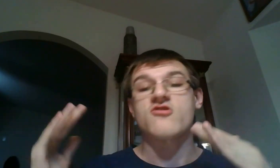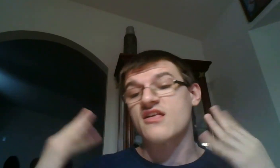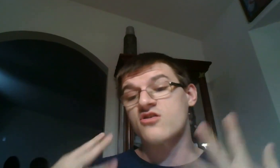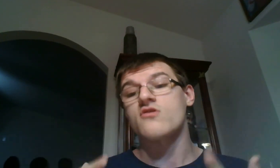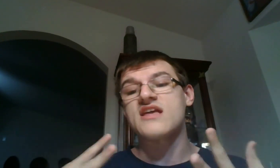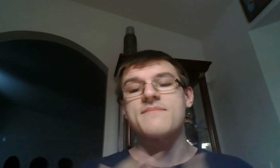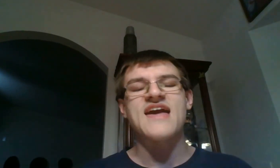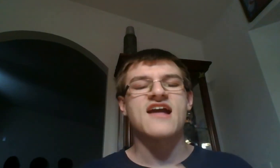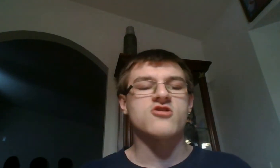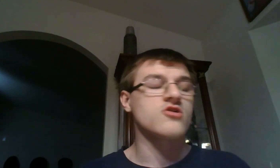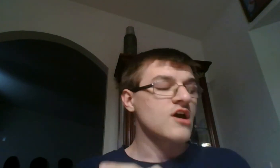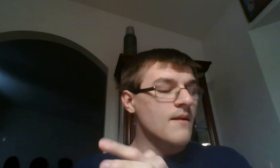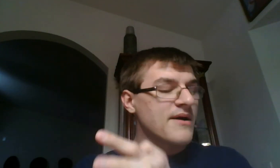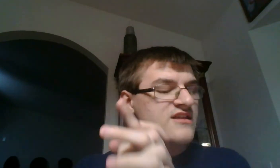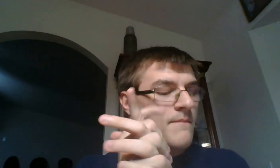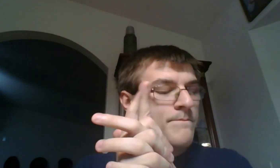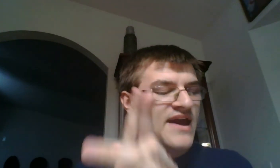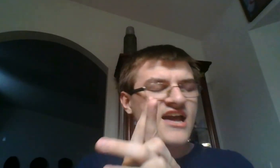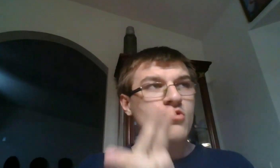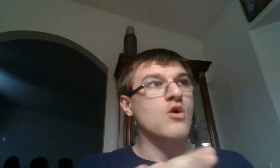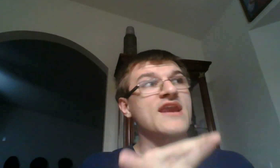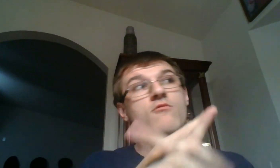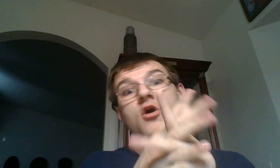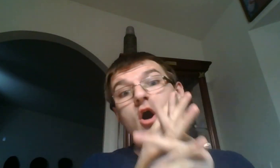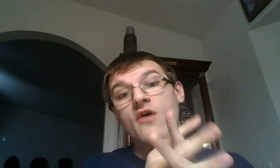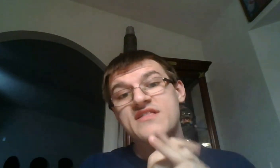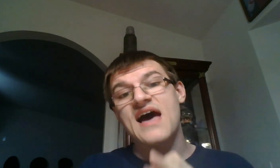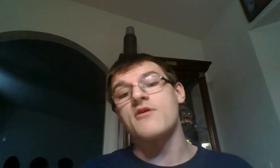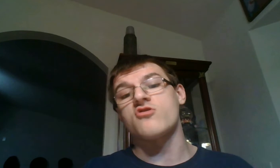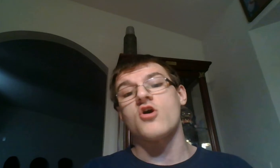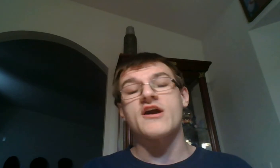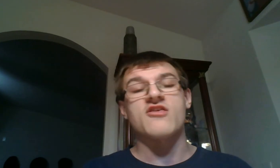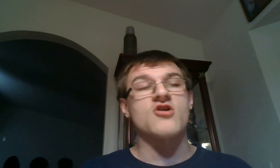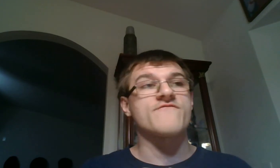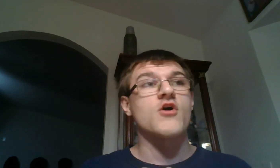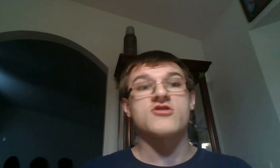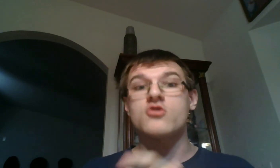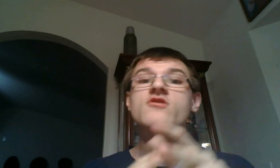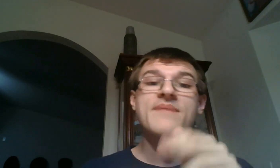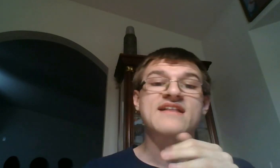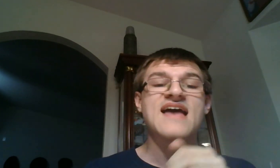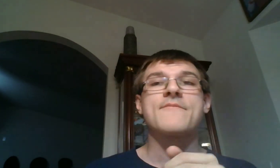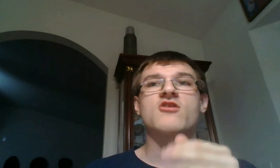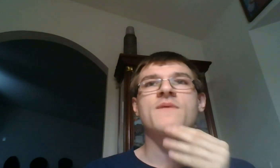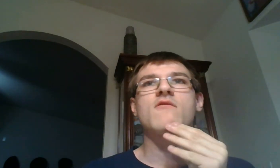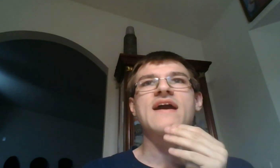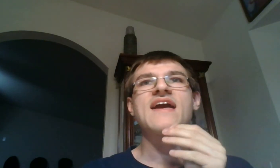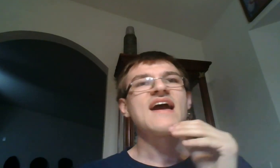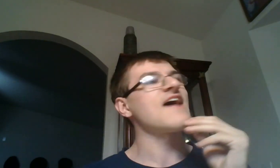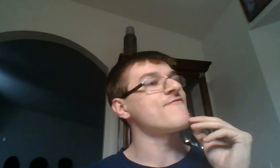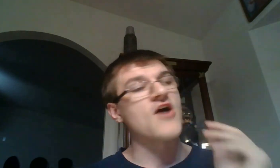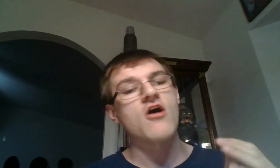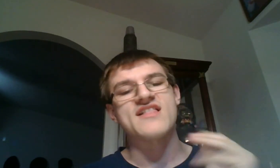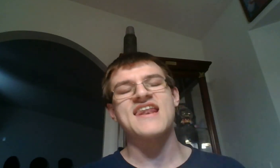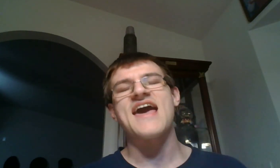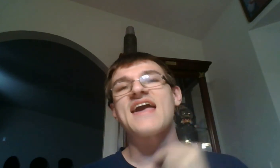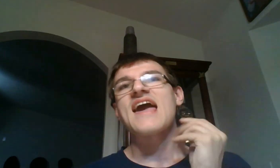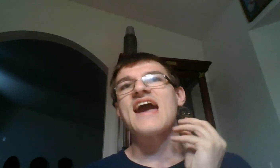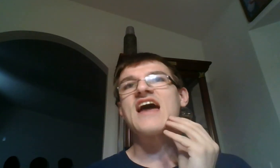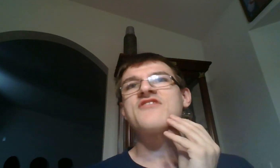that still need to be answered. But the biggest one and where all the dominoes are going to start falling, two of the big dominoes, by the way, have fallen today. And I think